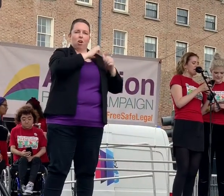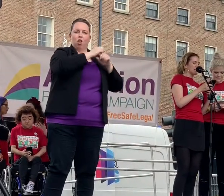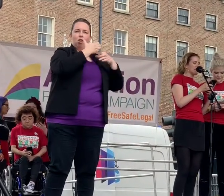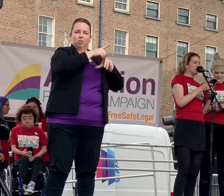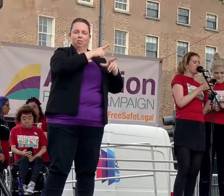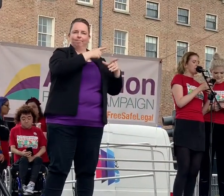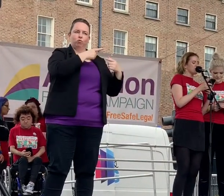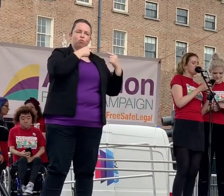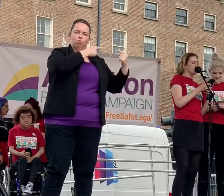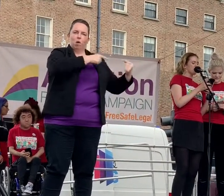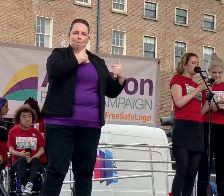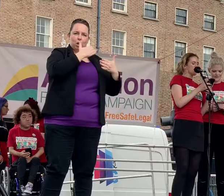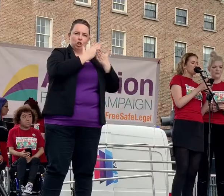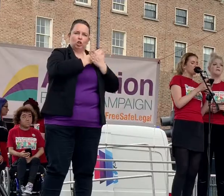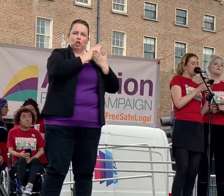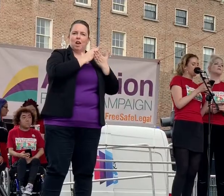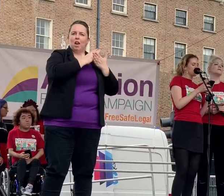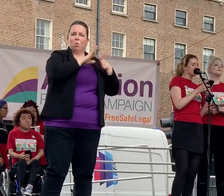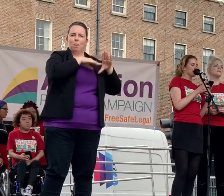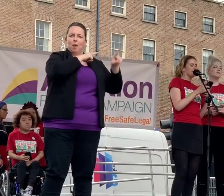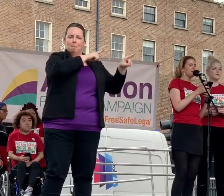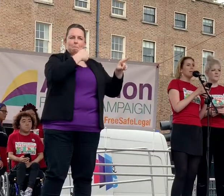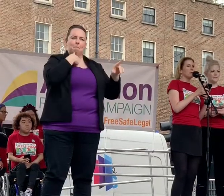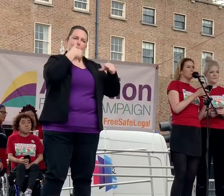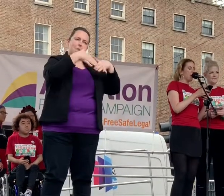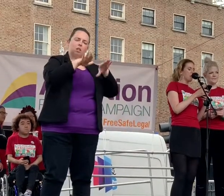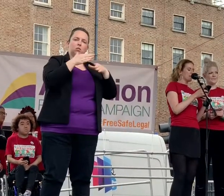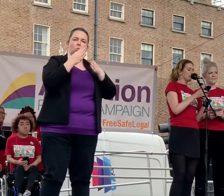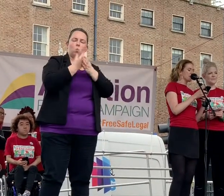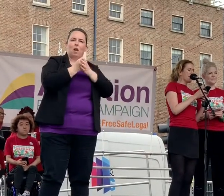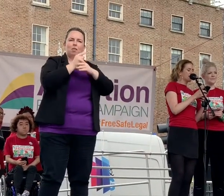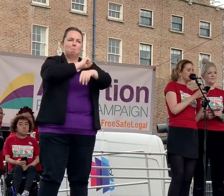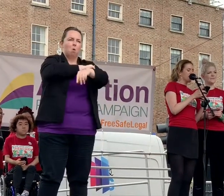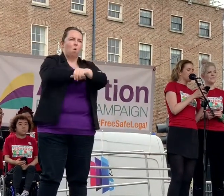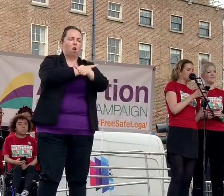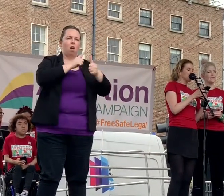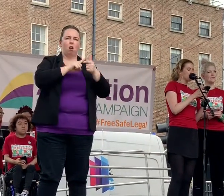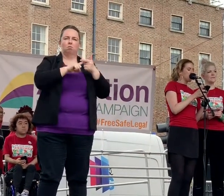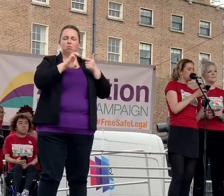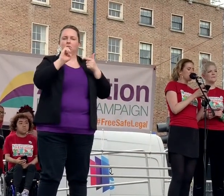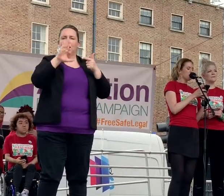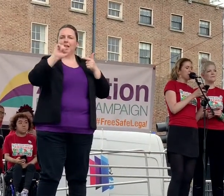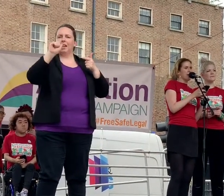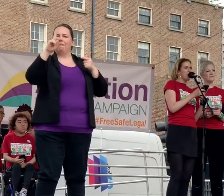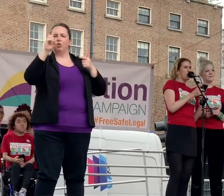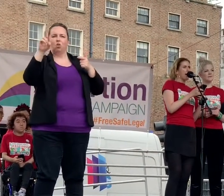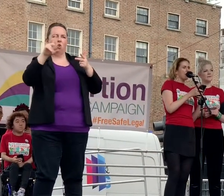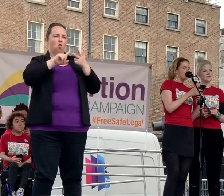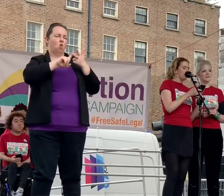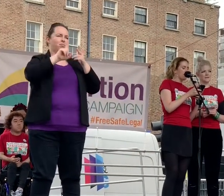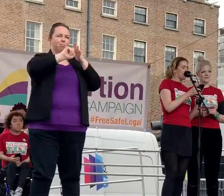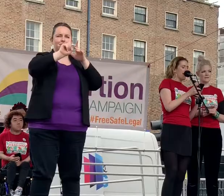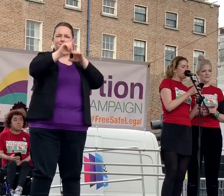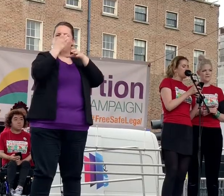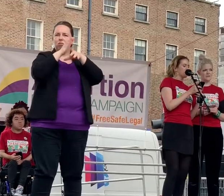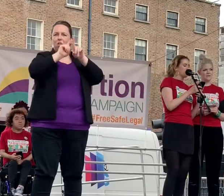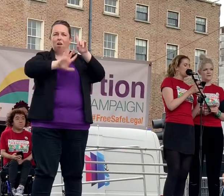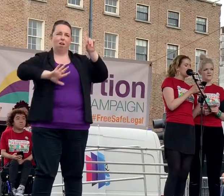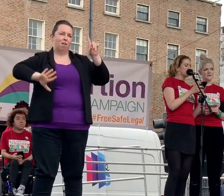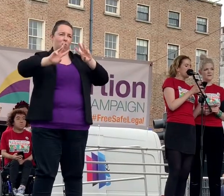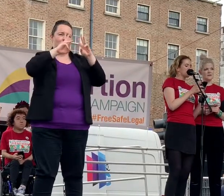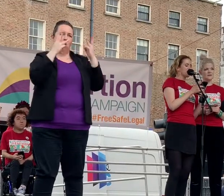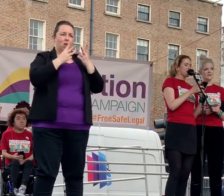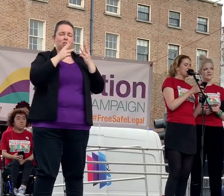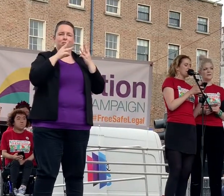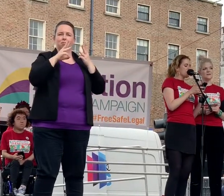bond. Today we march in solidarity with Argentina, with Poland, El Salvador, Colombia, Paraguay, Ecuador,